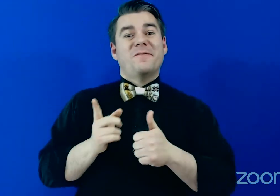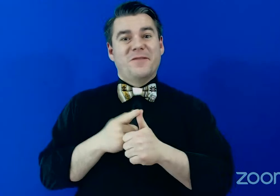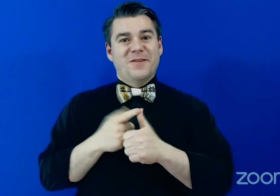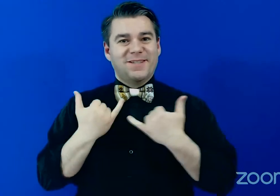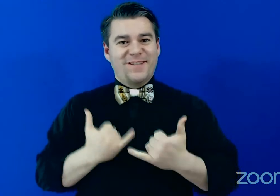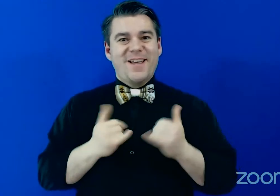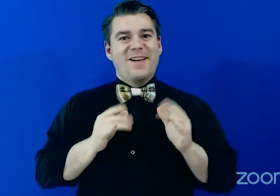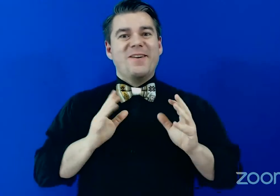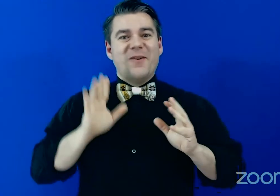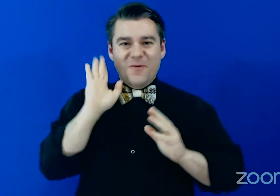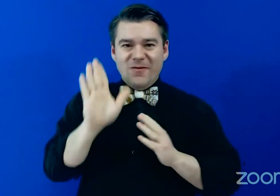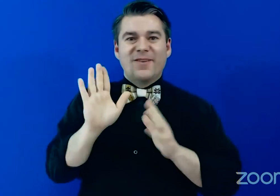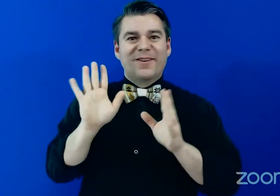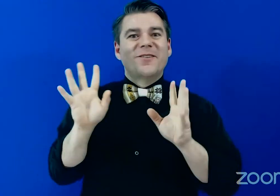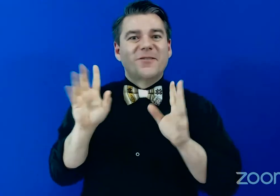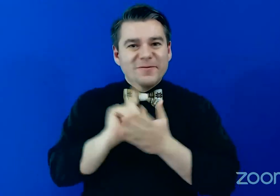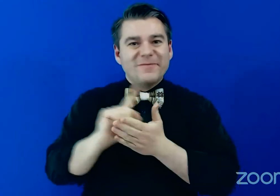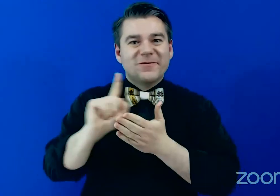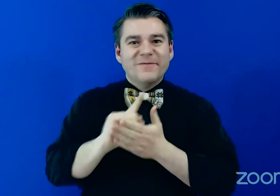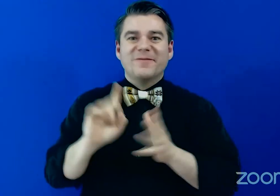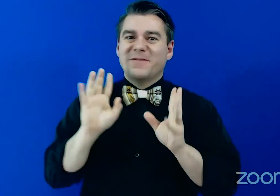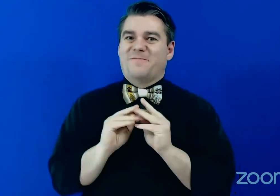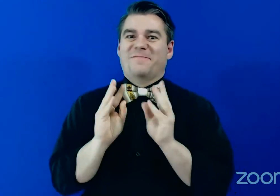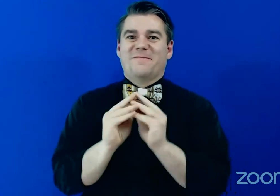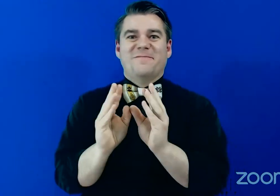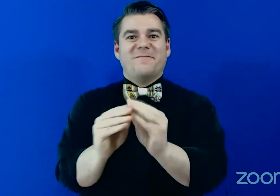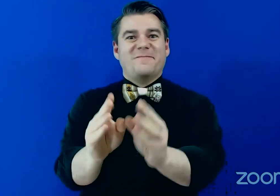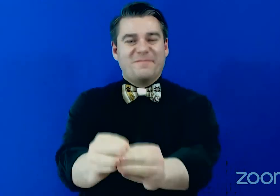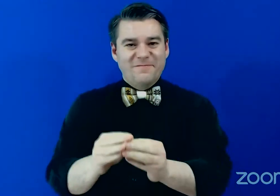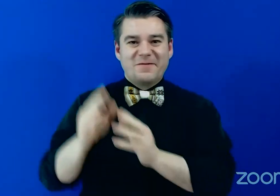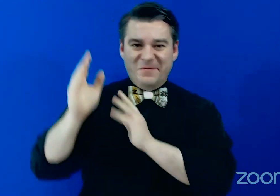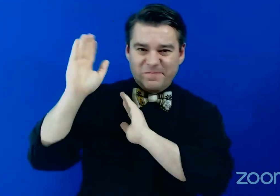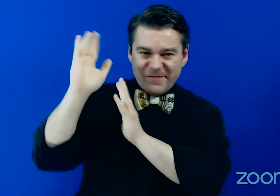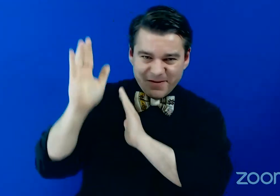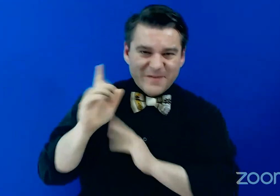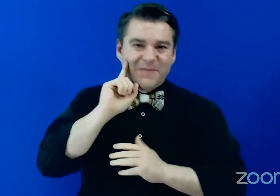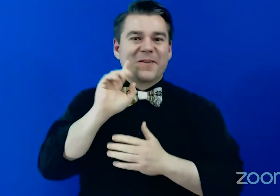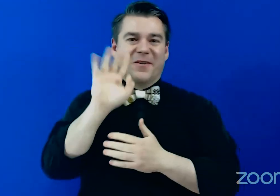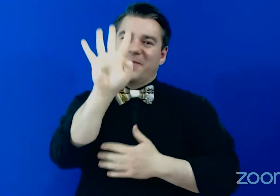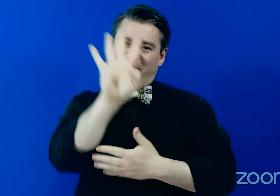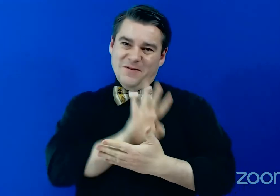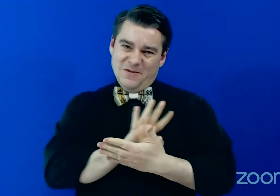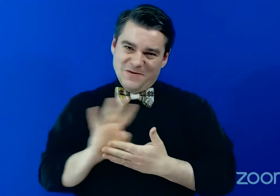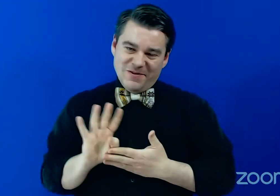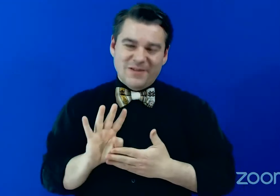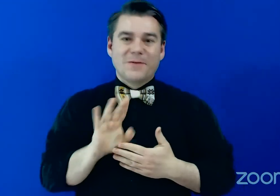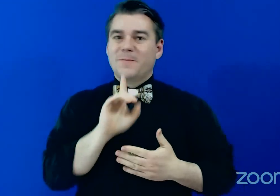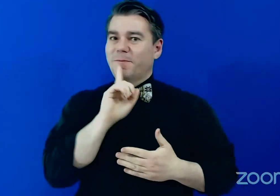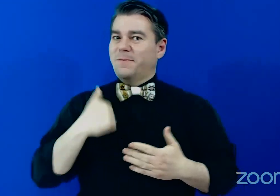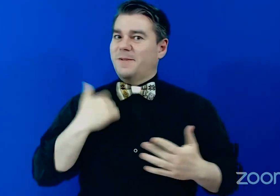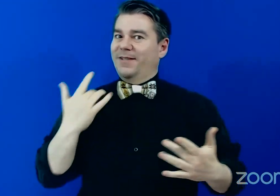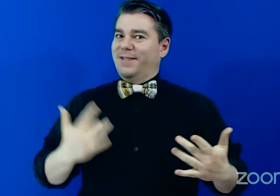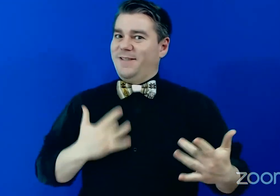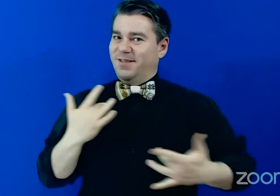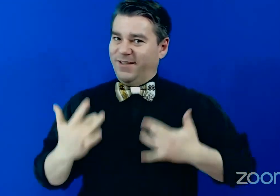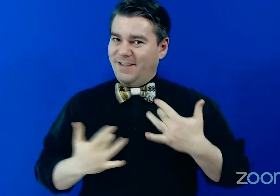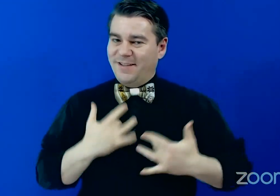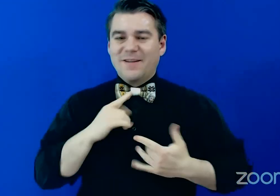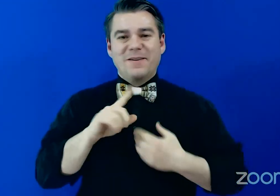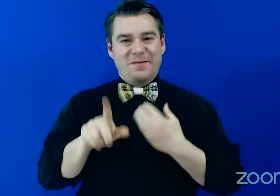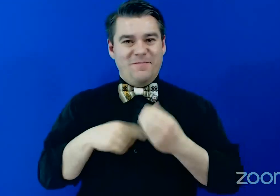symposiums that we're going to have over the next four weeks. We're really excited about this opportunity